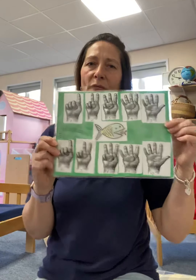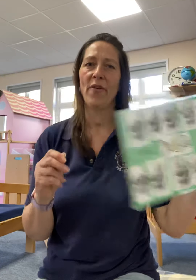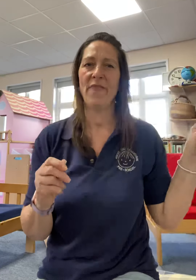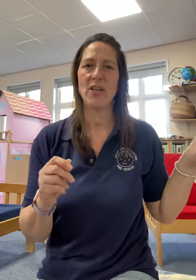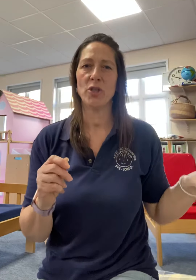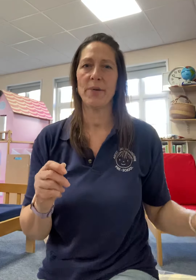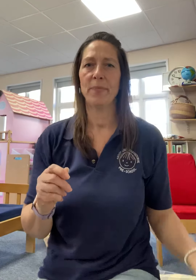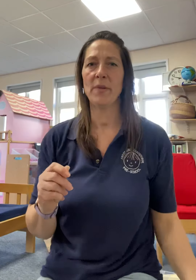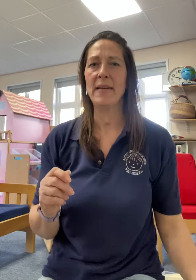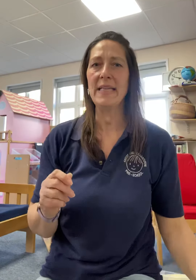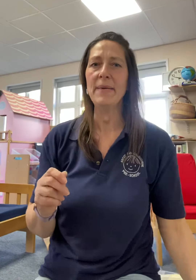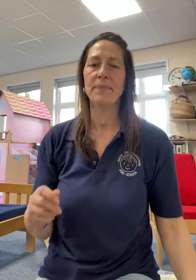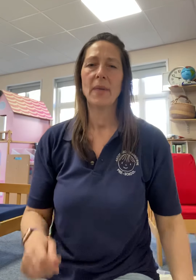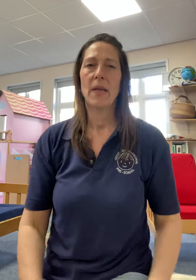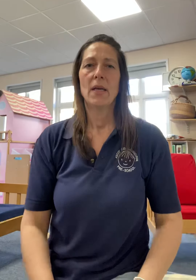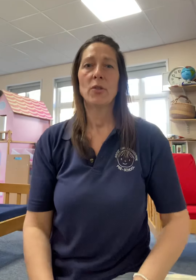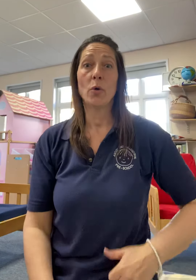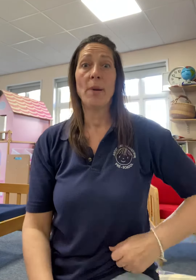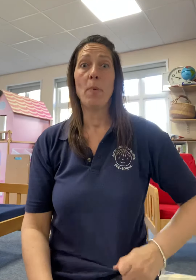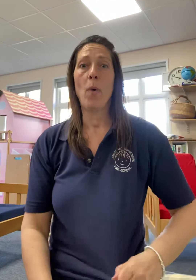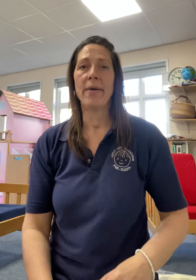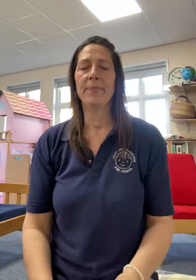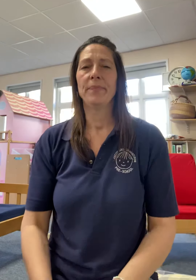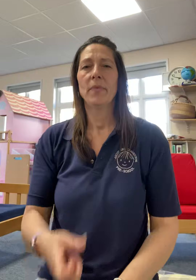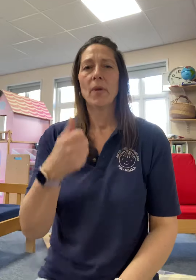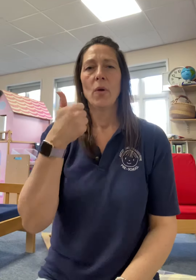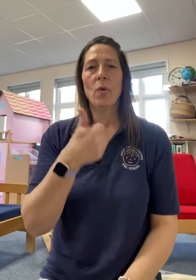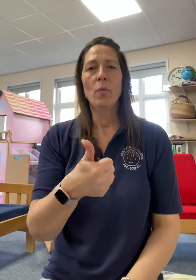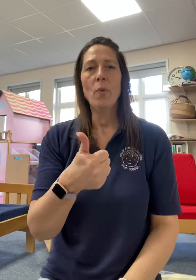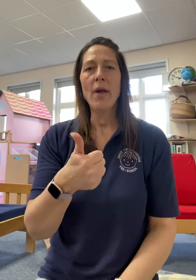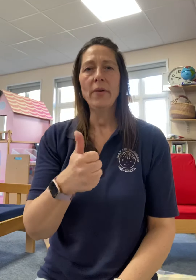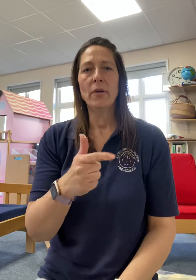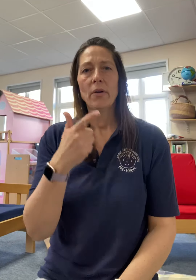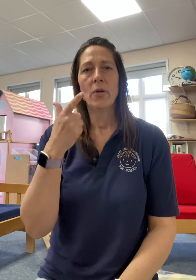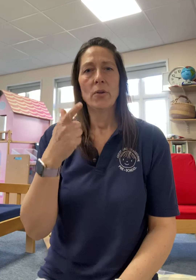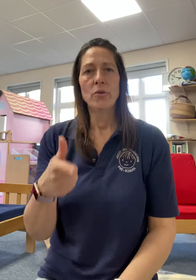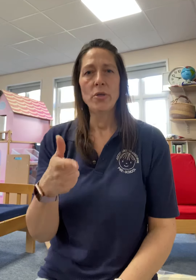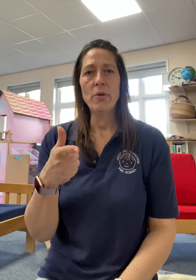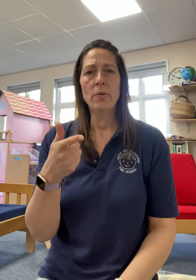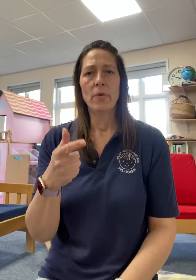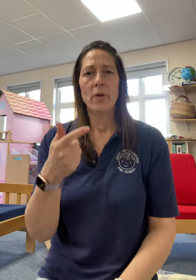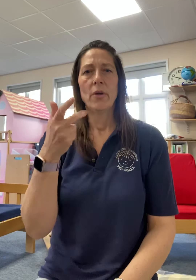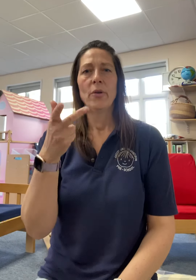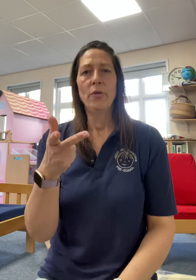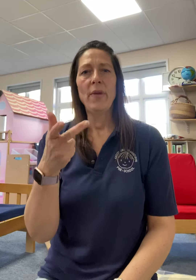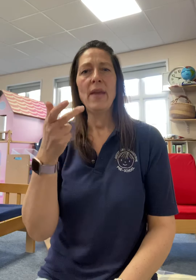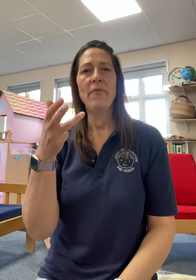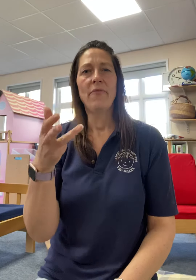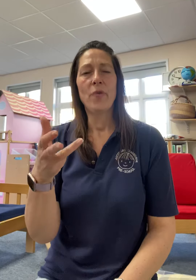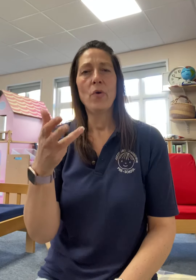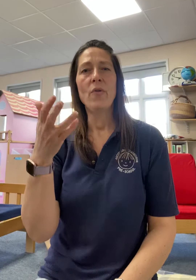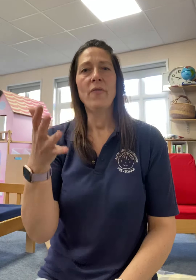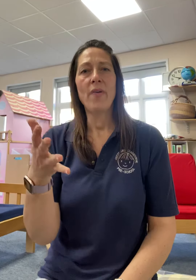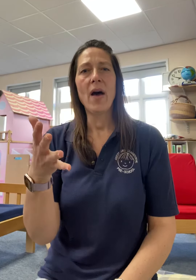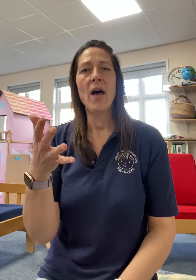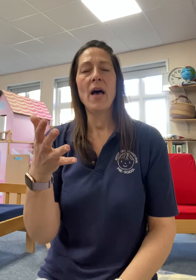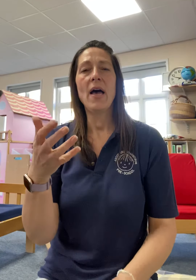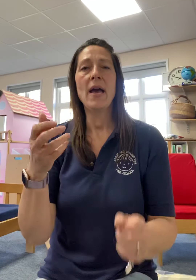for a fish. You ready? Song number one. One, two, three, four, five.